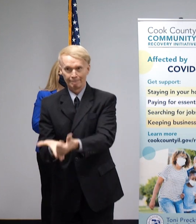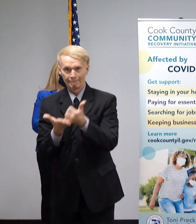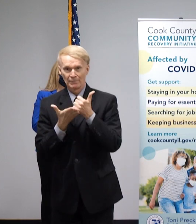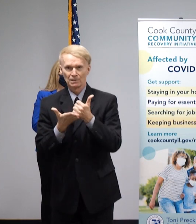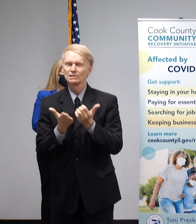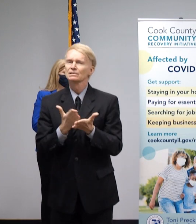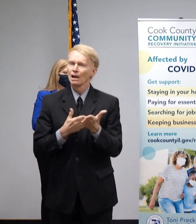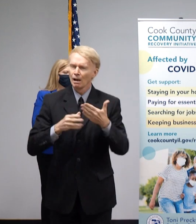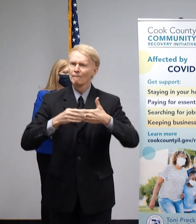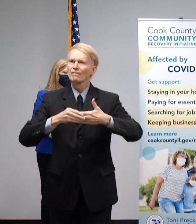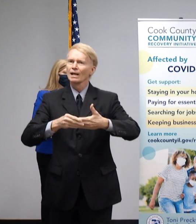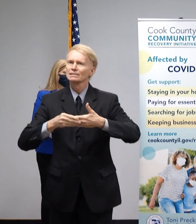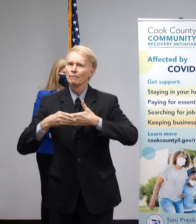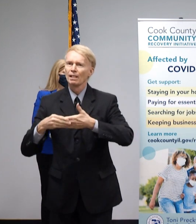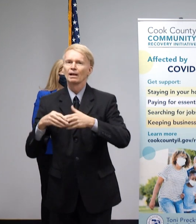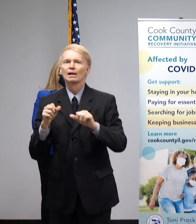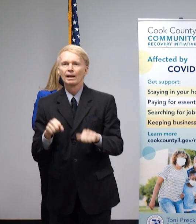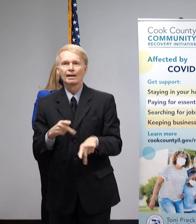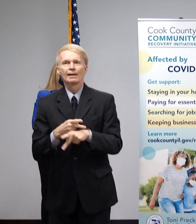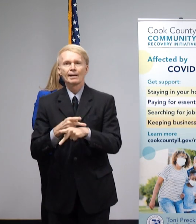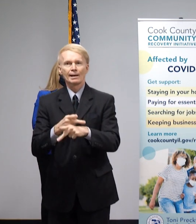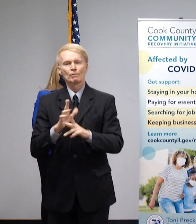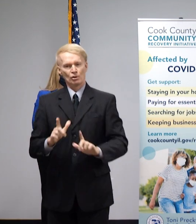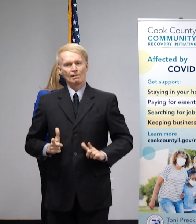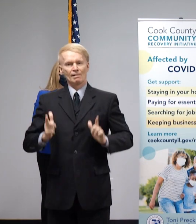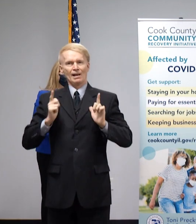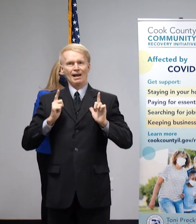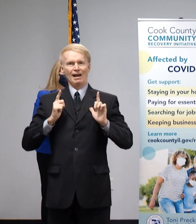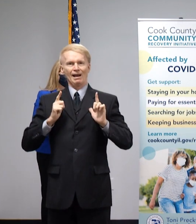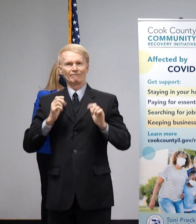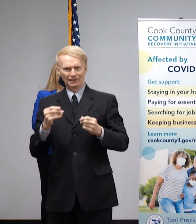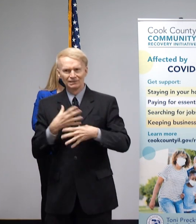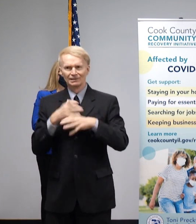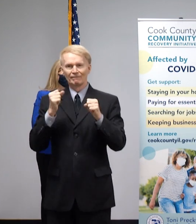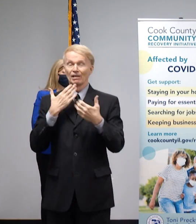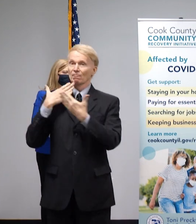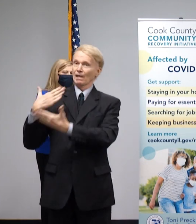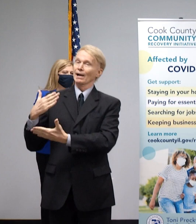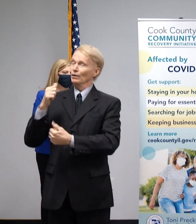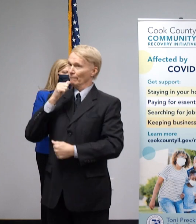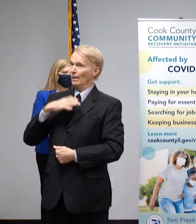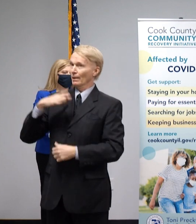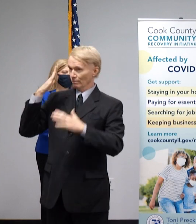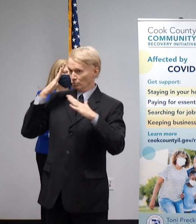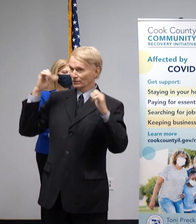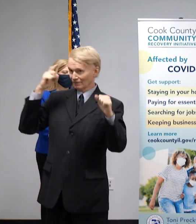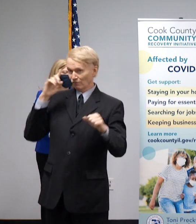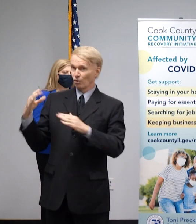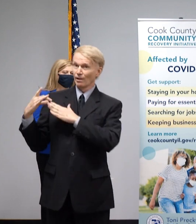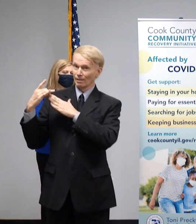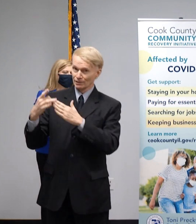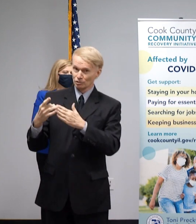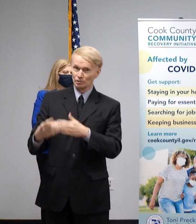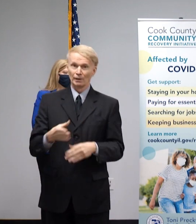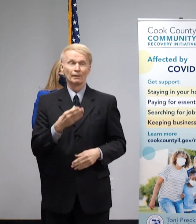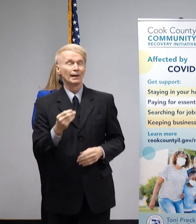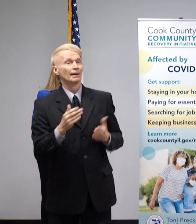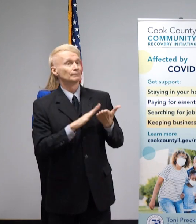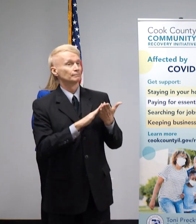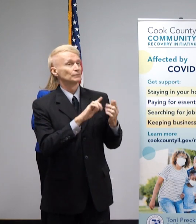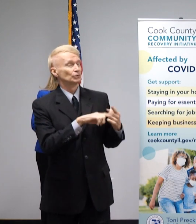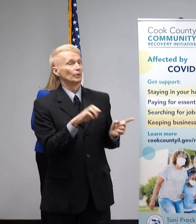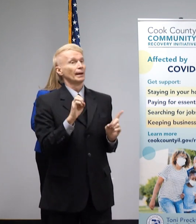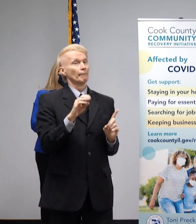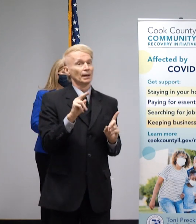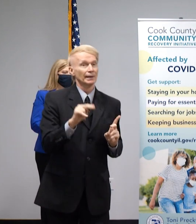flexibility can be maintained and lives can be saved. So thank you, Madam President, for your leadership, Commissioner Miller, to Ebony and